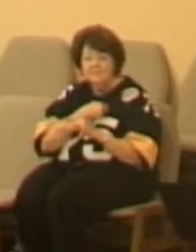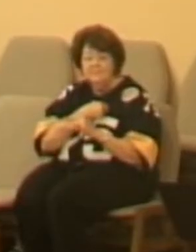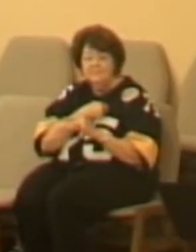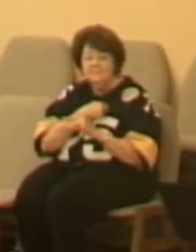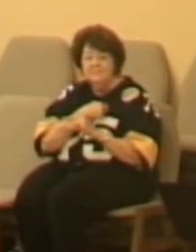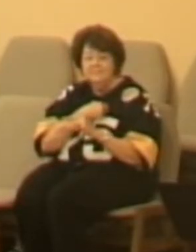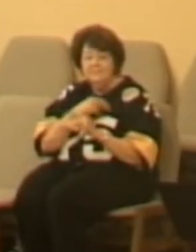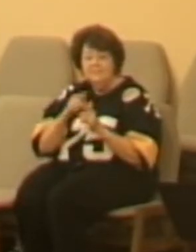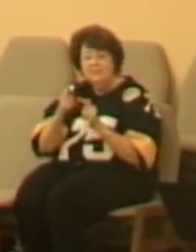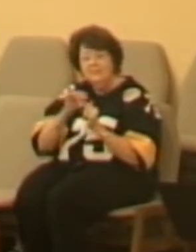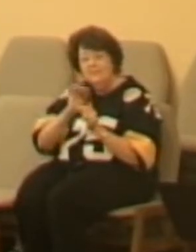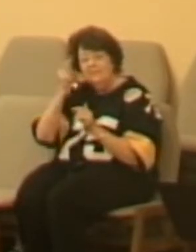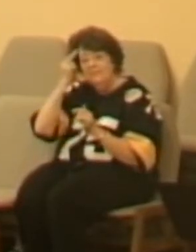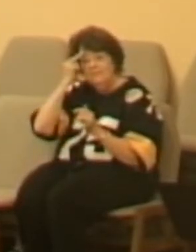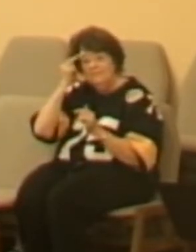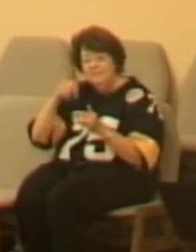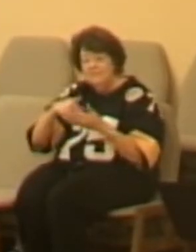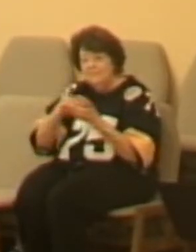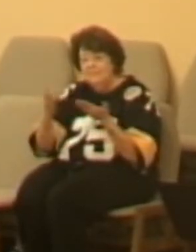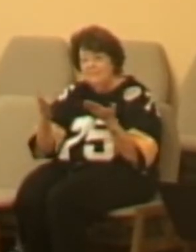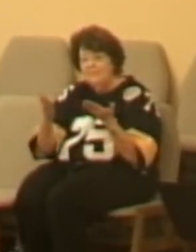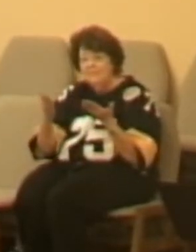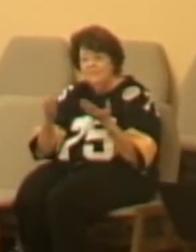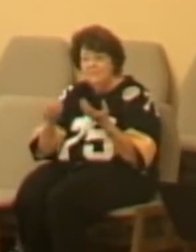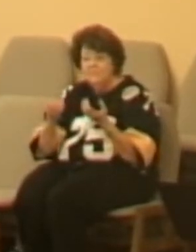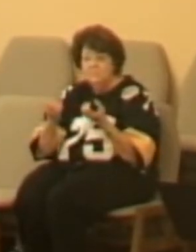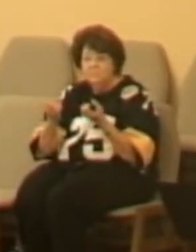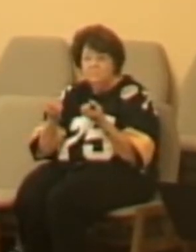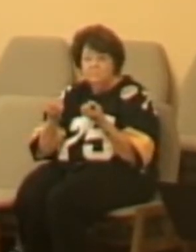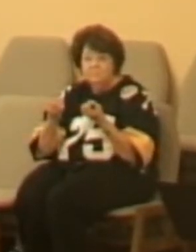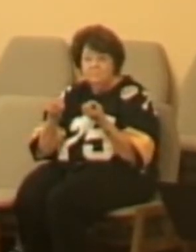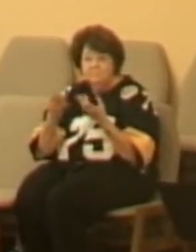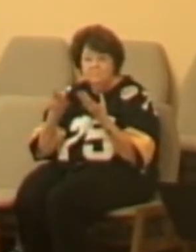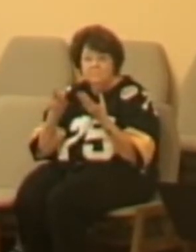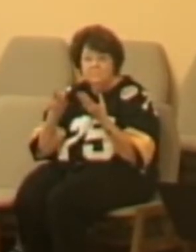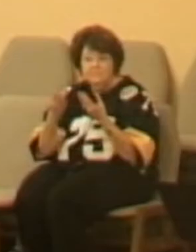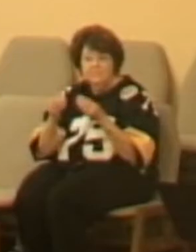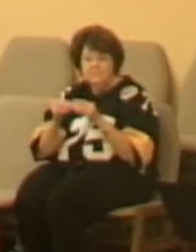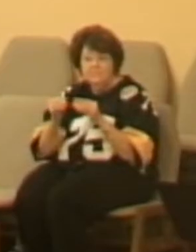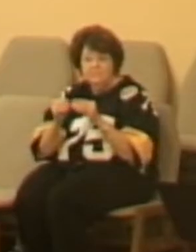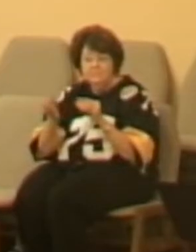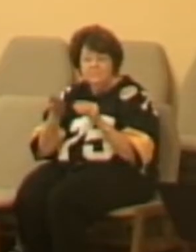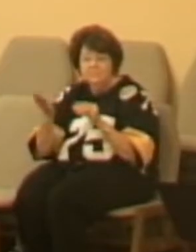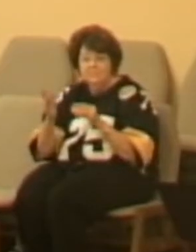But then I think there may be some other things in there for you that may be unique to your journey.